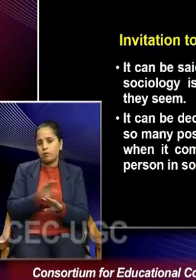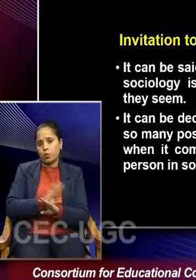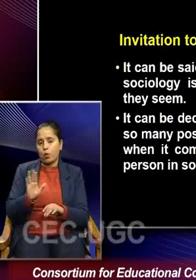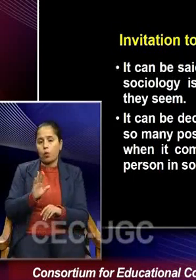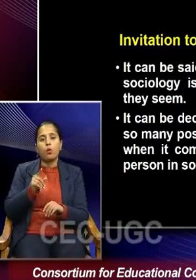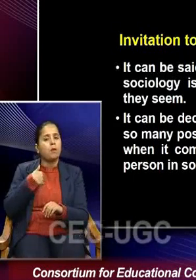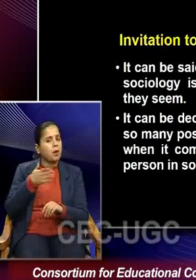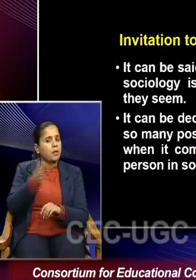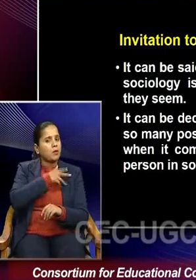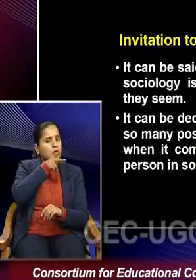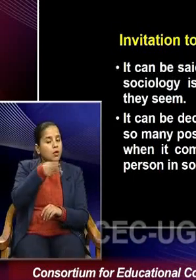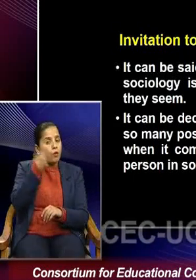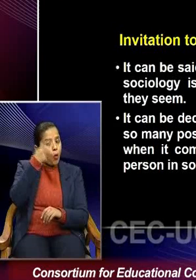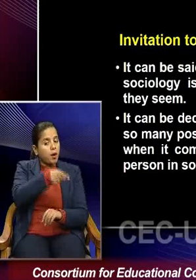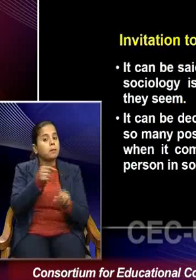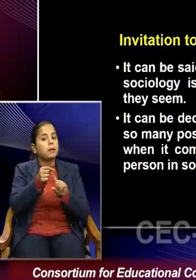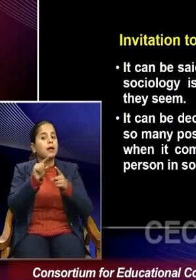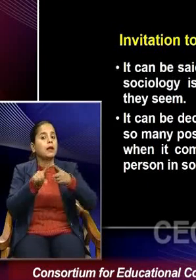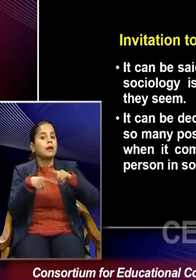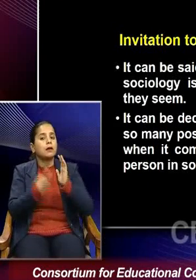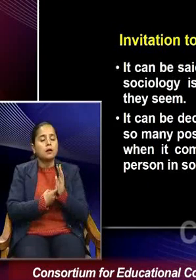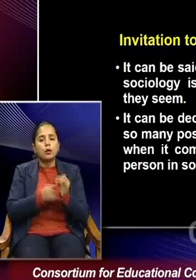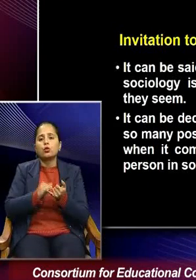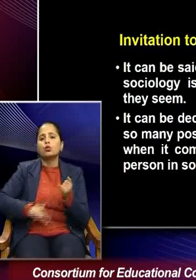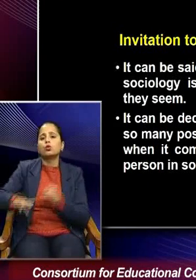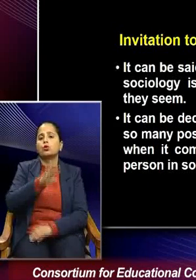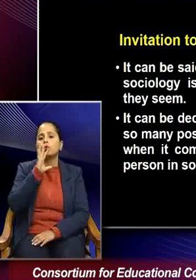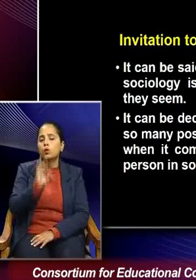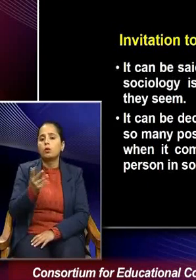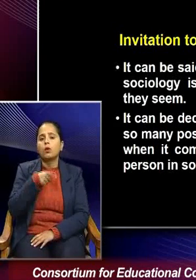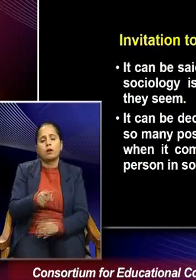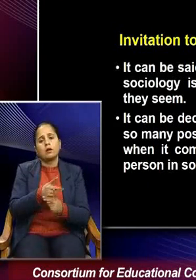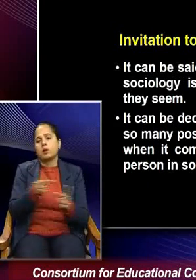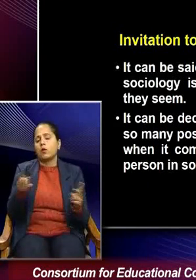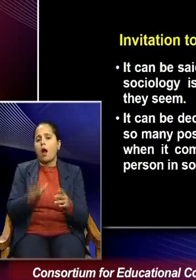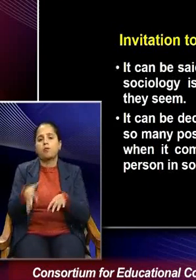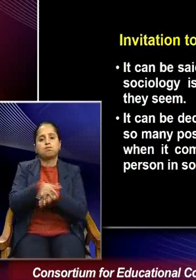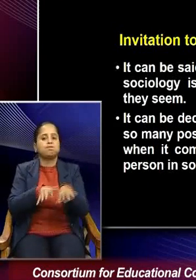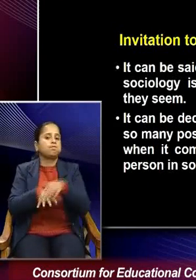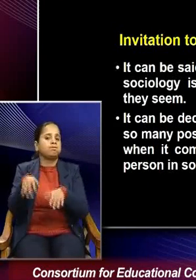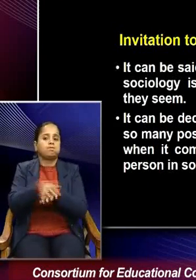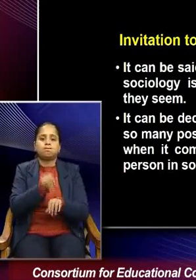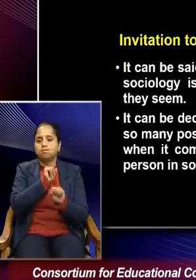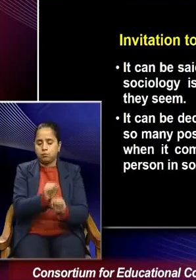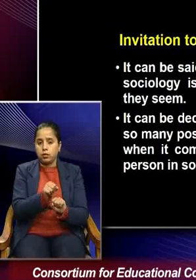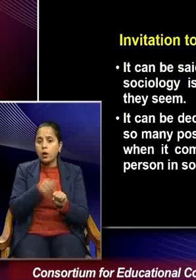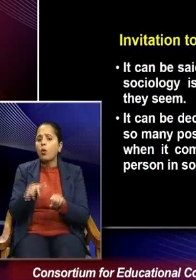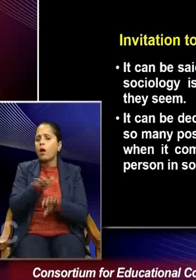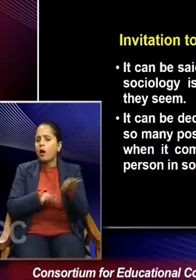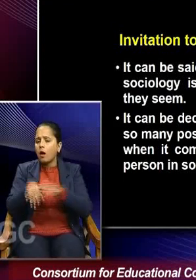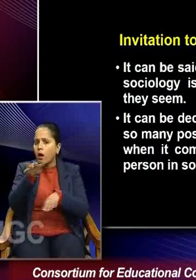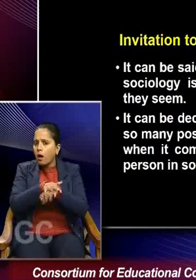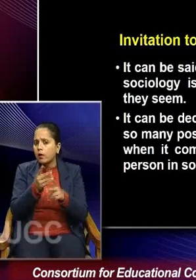that for Peter Berger, social reality has multiple layers and multiple layers